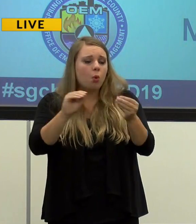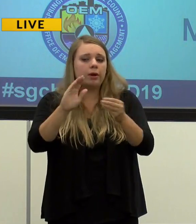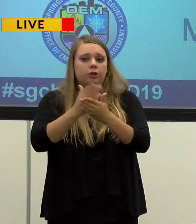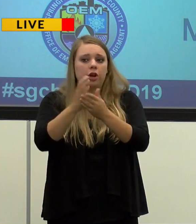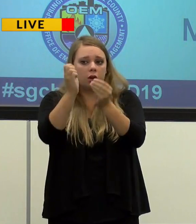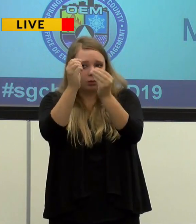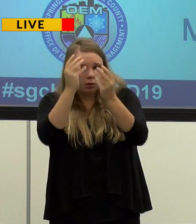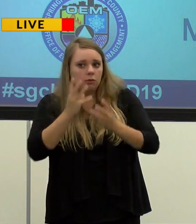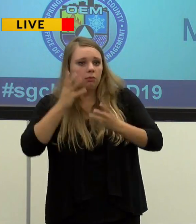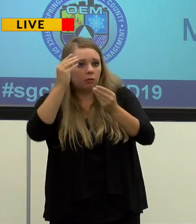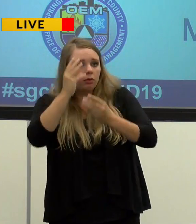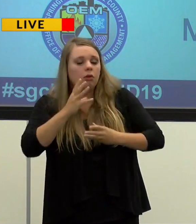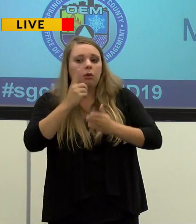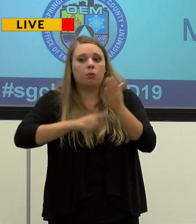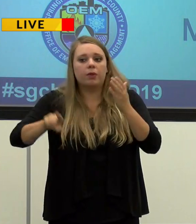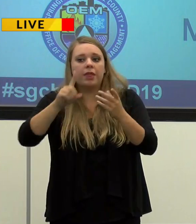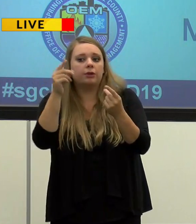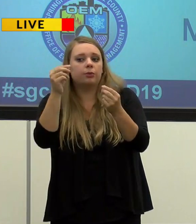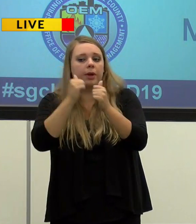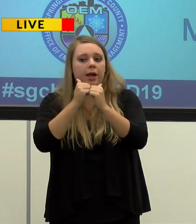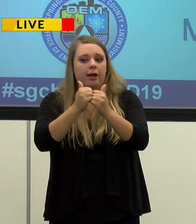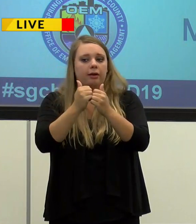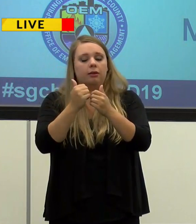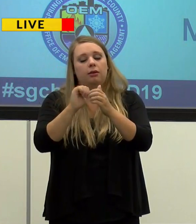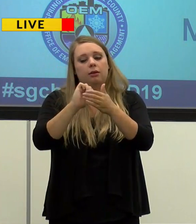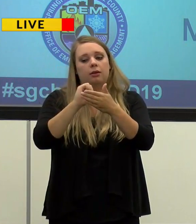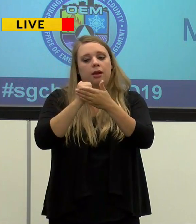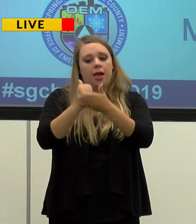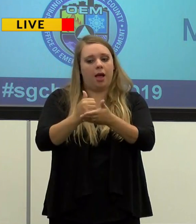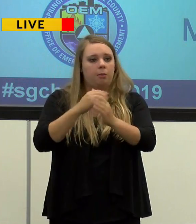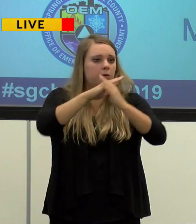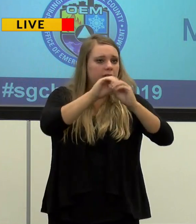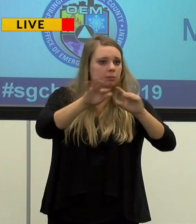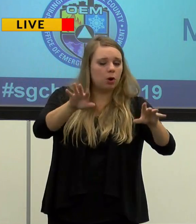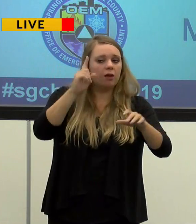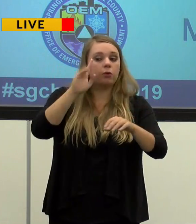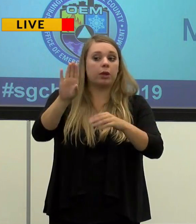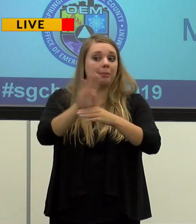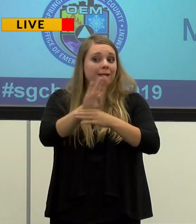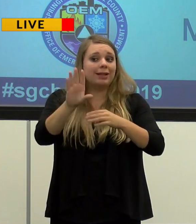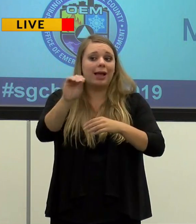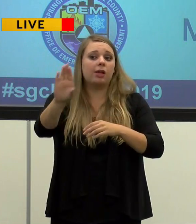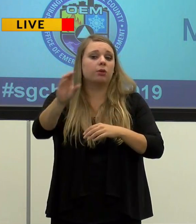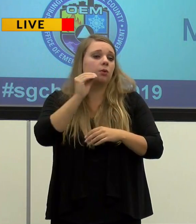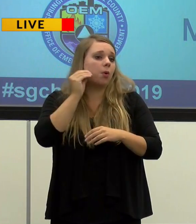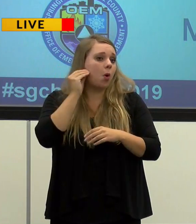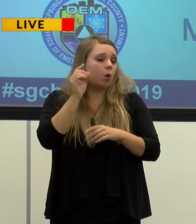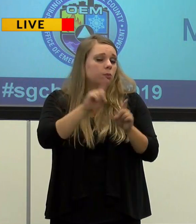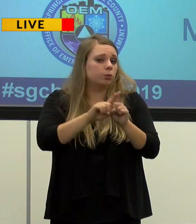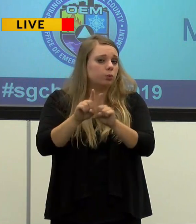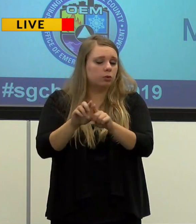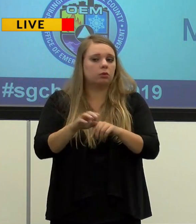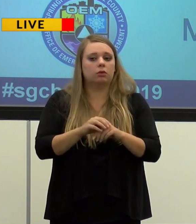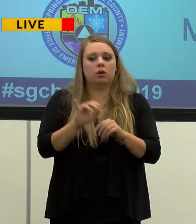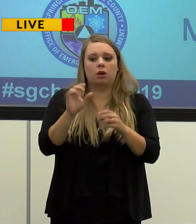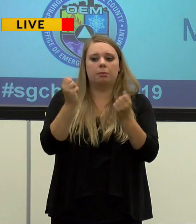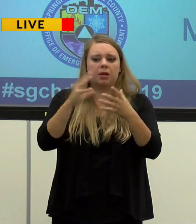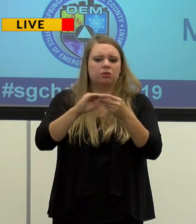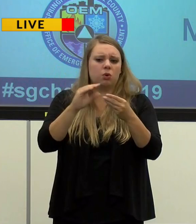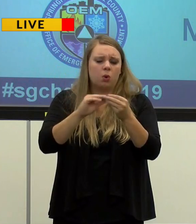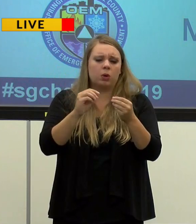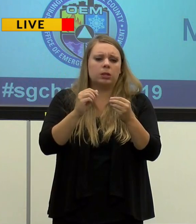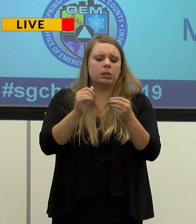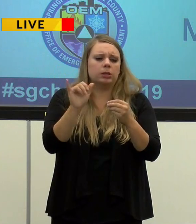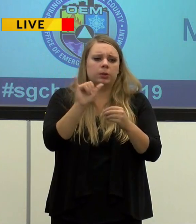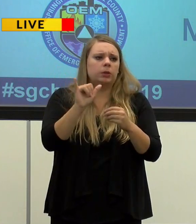They're sharing the stories of what they're doing to help prevent the spread in both their businesses and in their homes. We're also hearing from folks who unfortunately